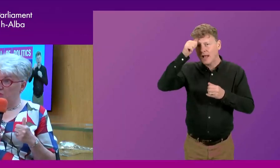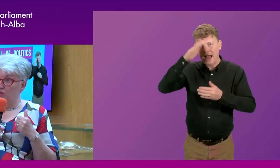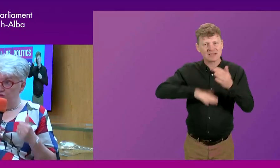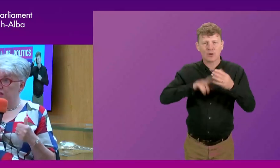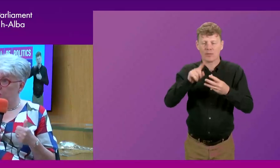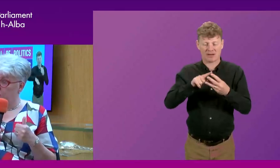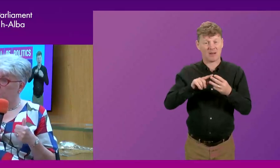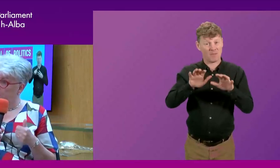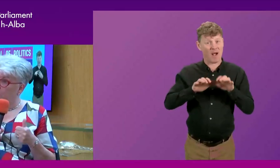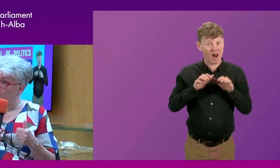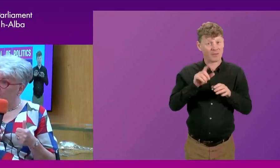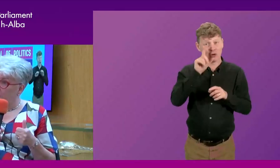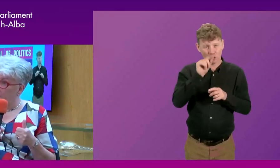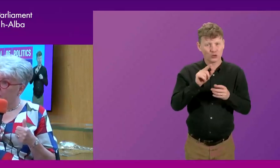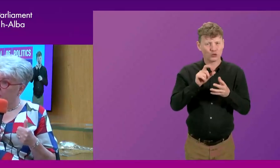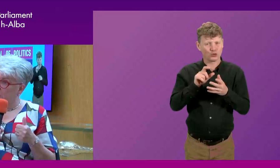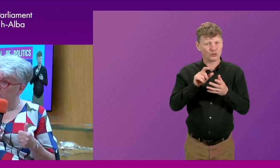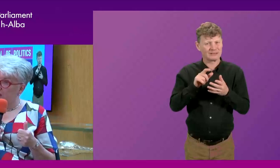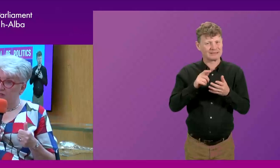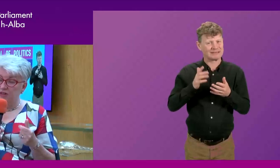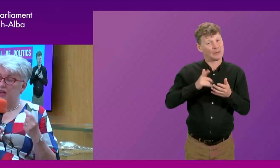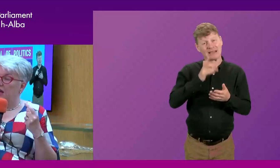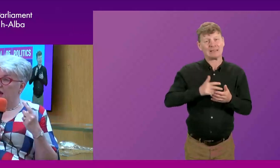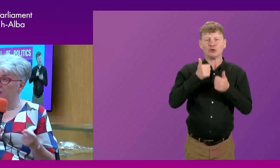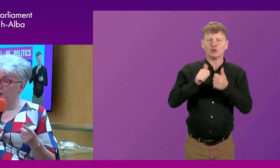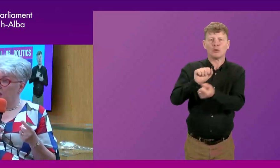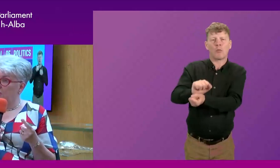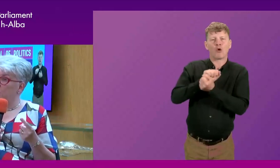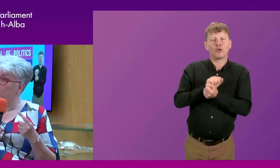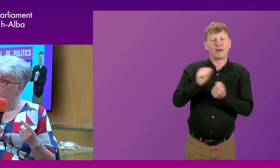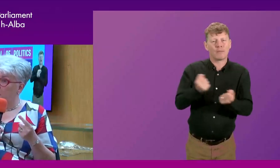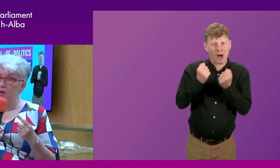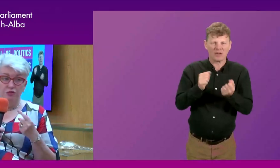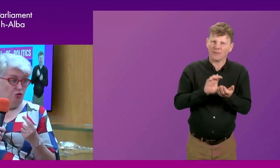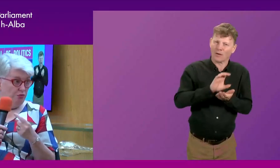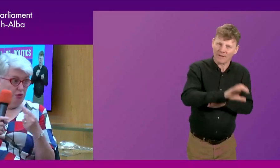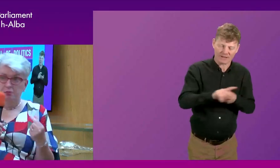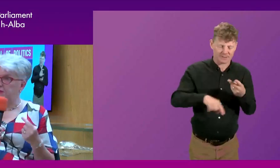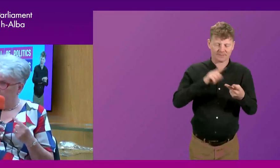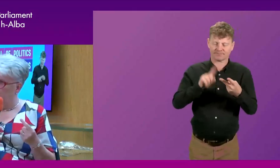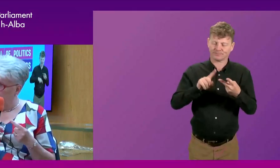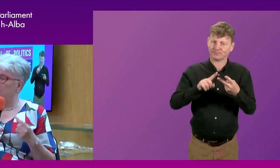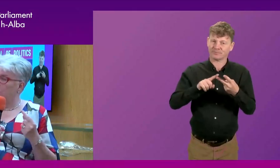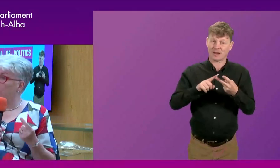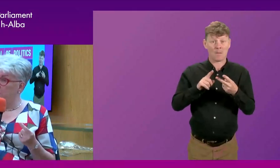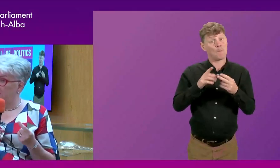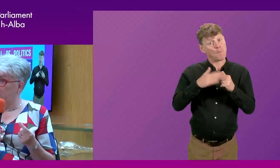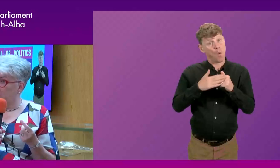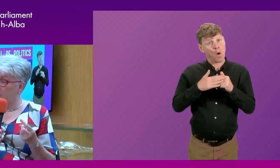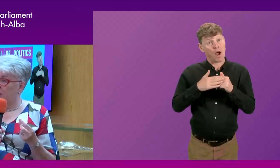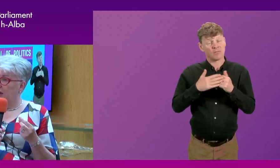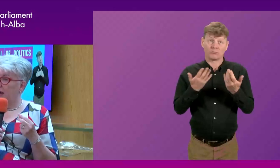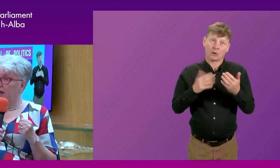think the parliament could really do with proper borrowing power so that it can invest. I think it can do with more power, if not complete power, over